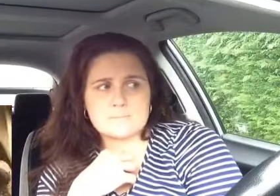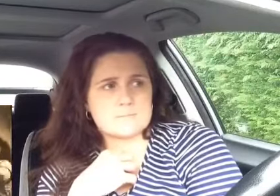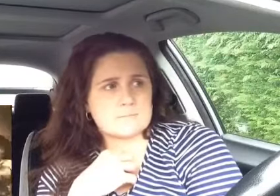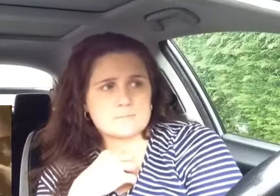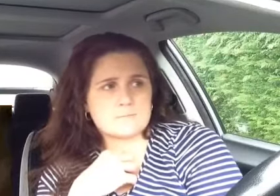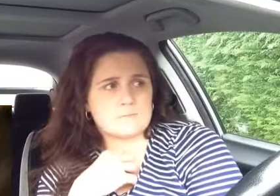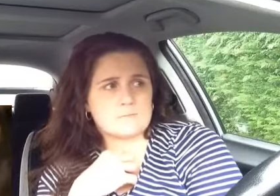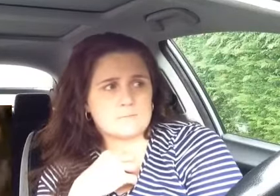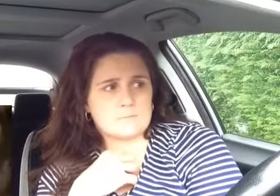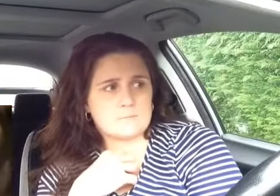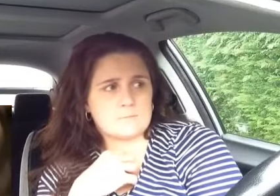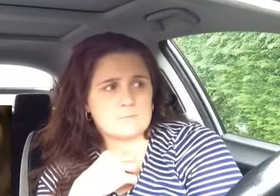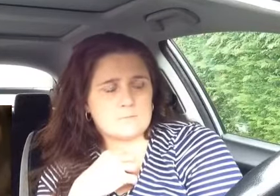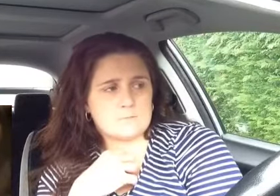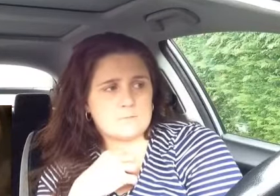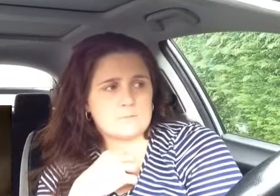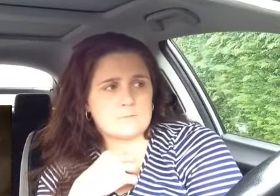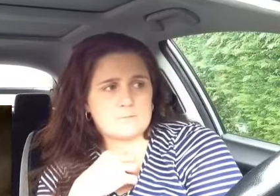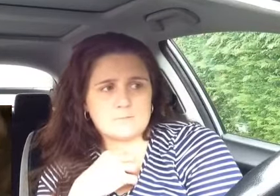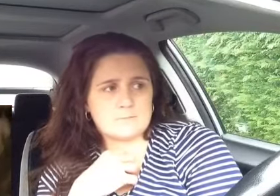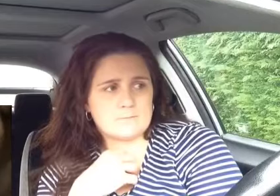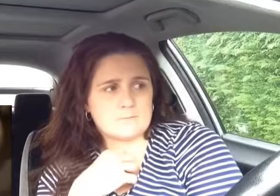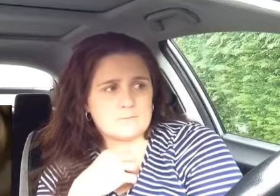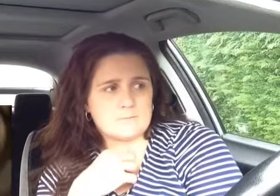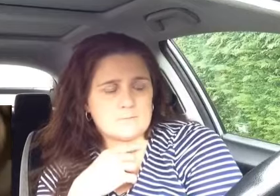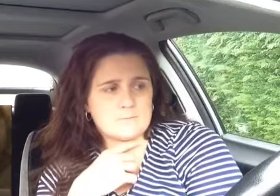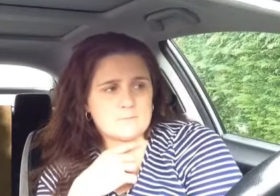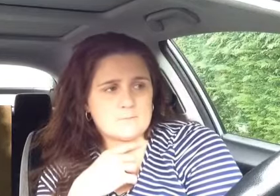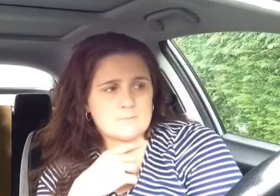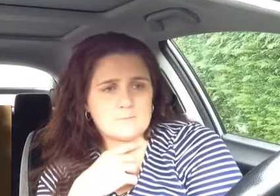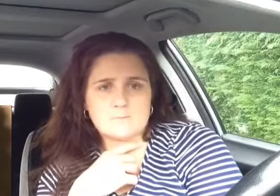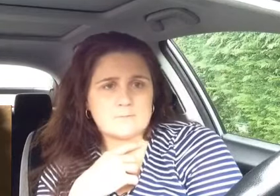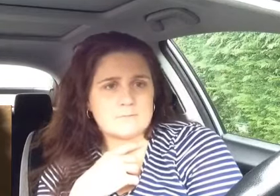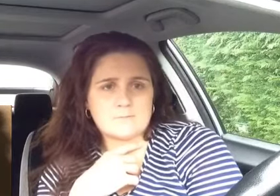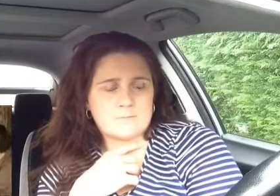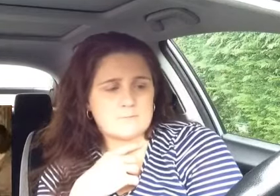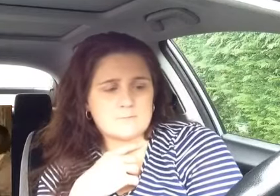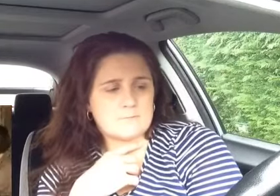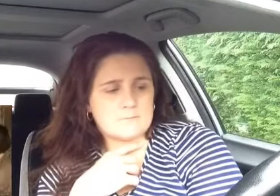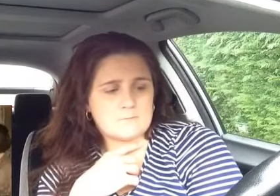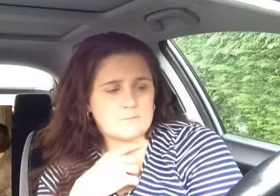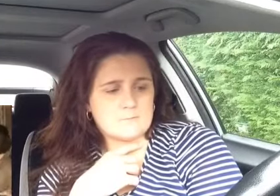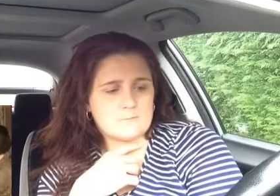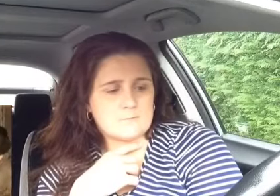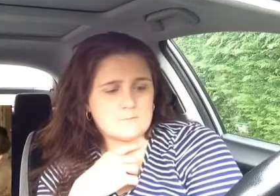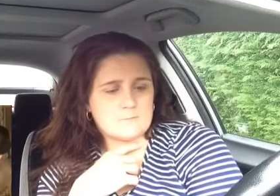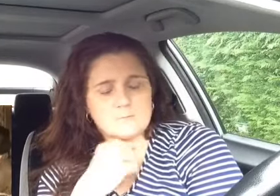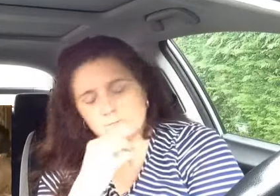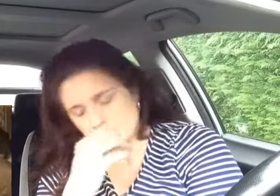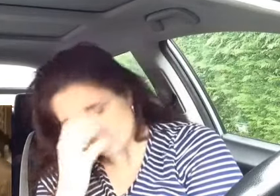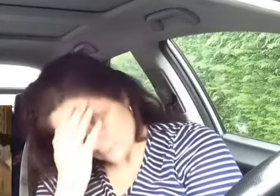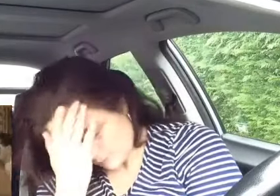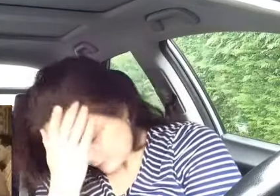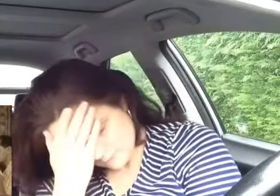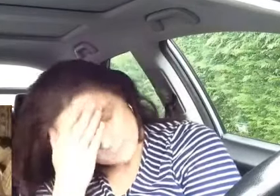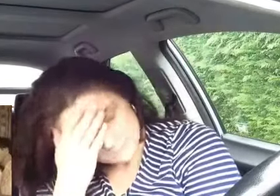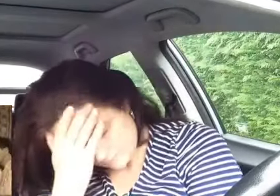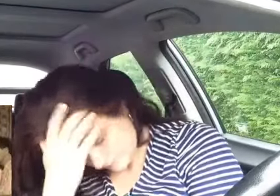compromising yourself in a situation is another story completely and I have seen this happen long enough in the few years that I've been alive